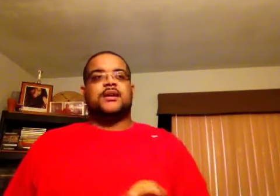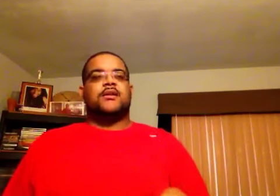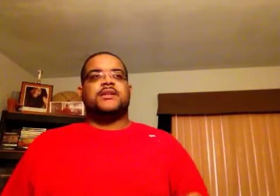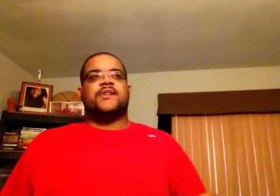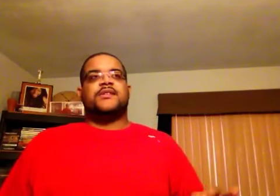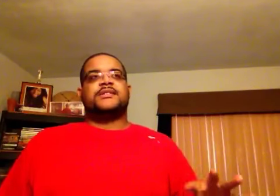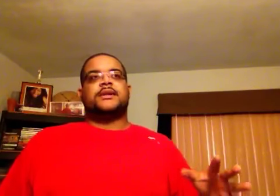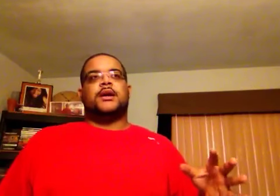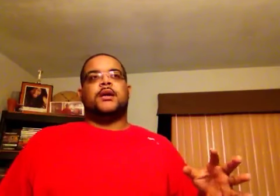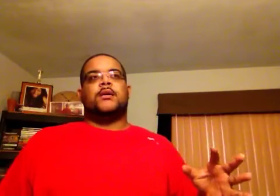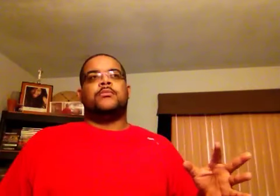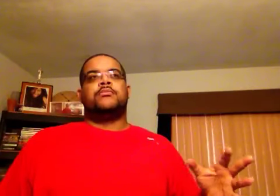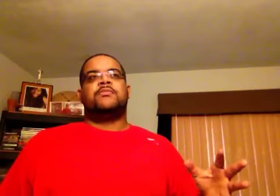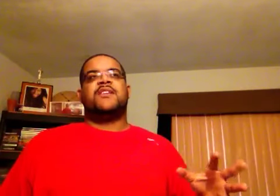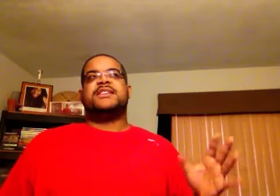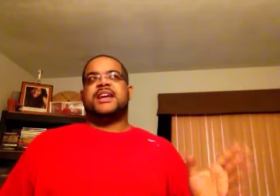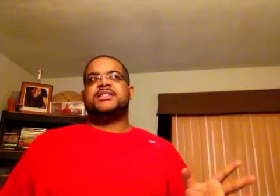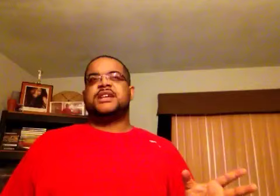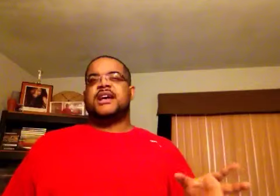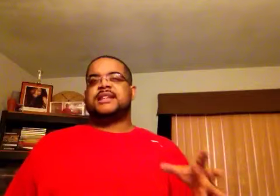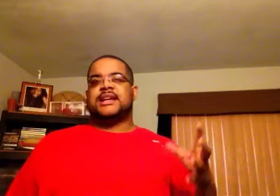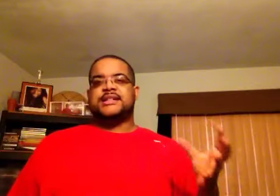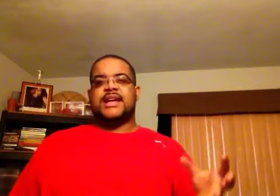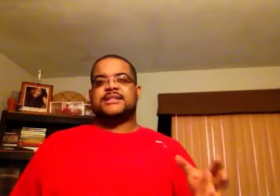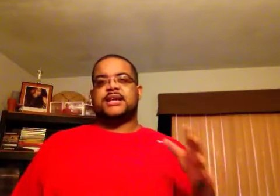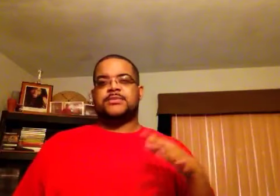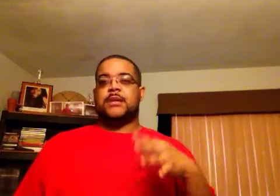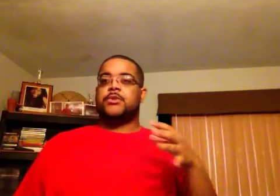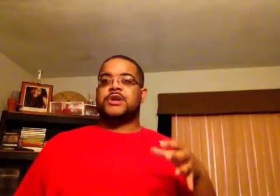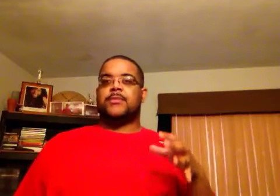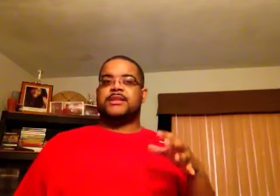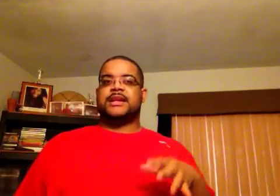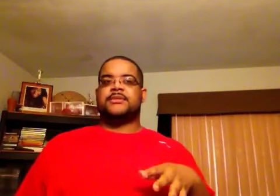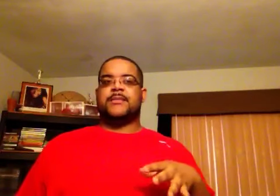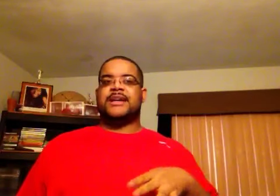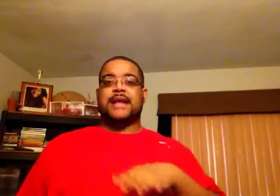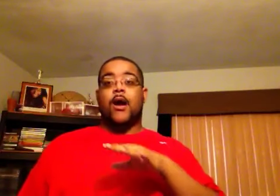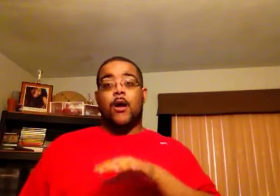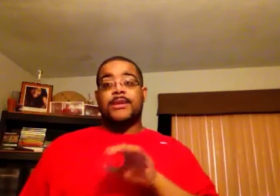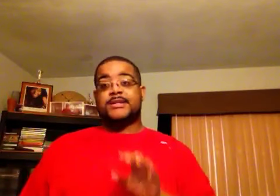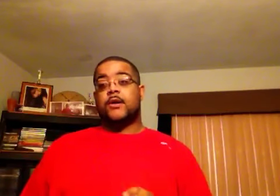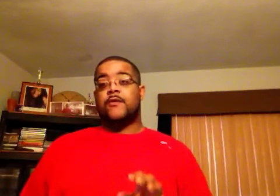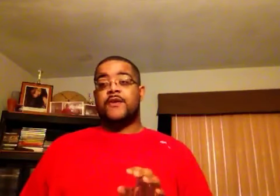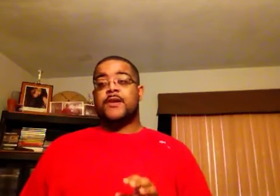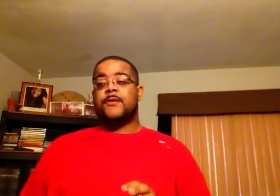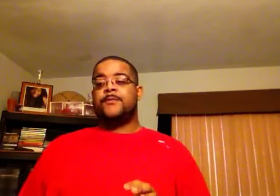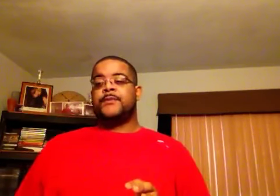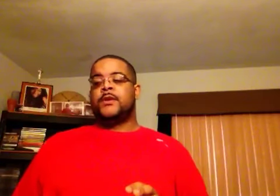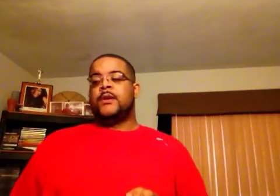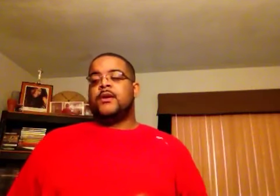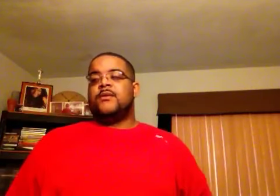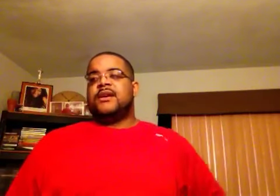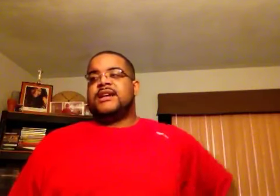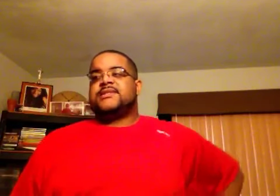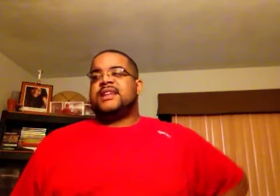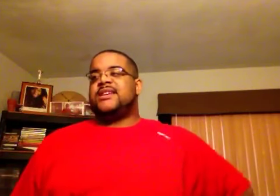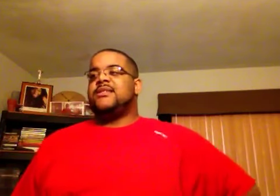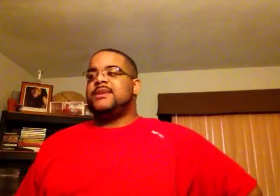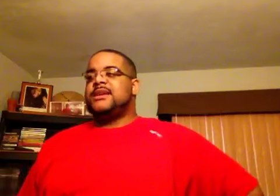song, very, very dance, it has, like, a dance-up-tempo track, but at same time, it has that R&B soul feel, where you guys feel like you could be in